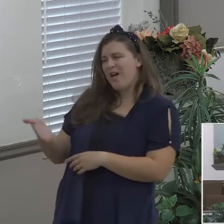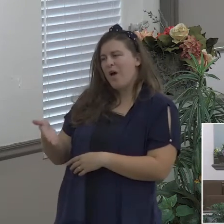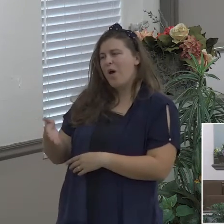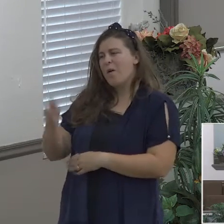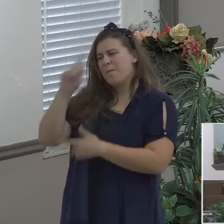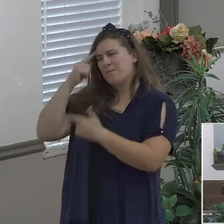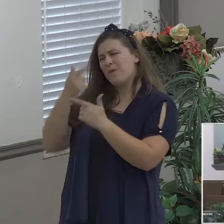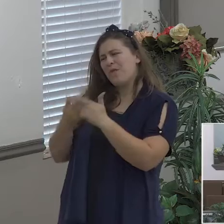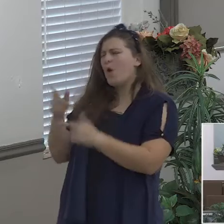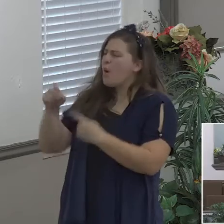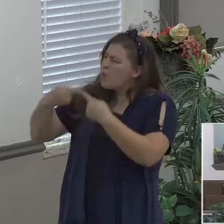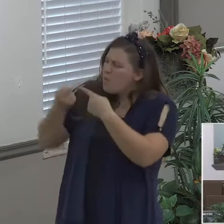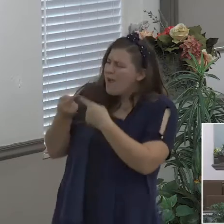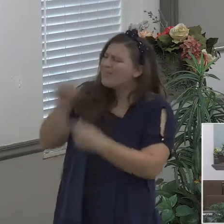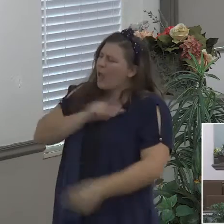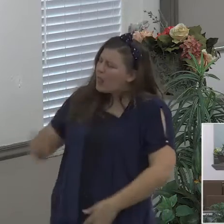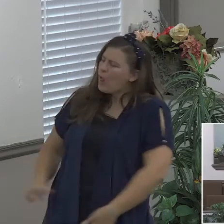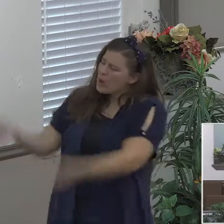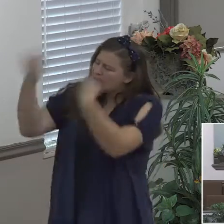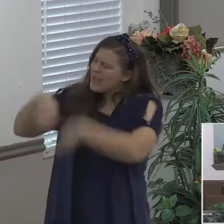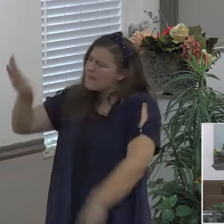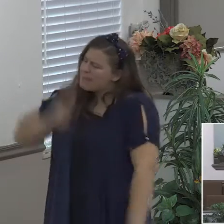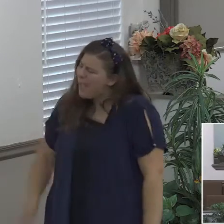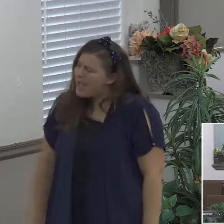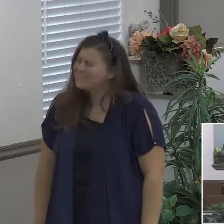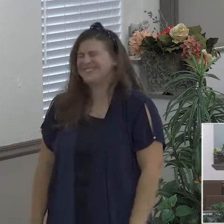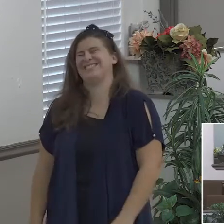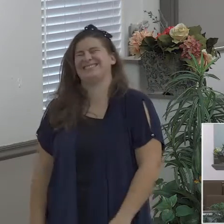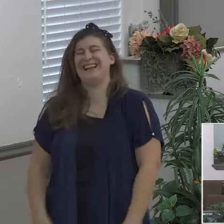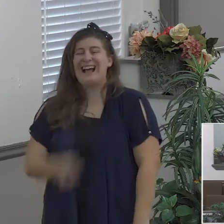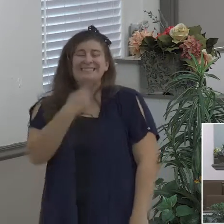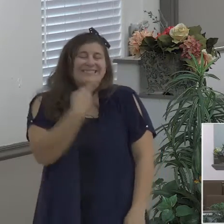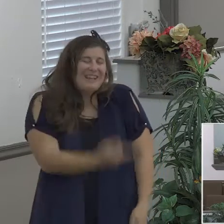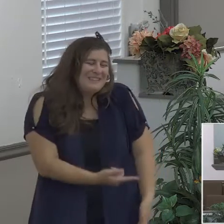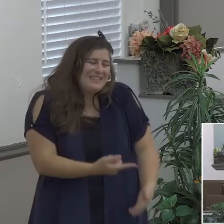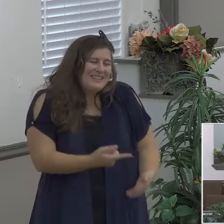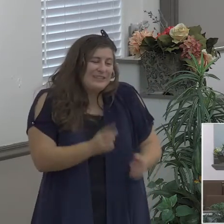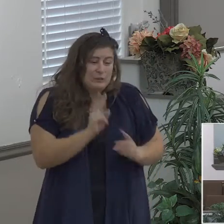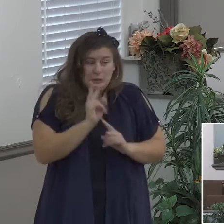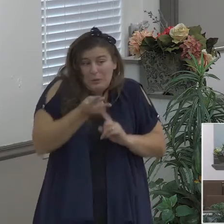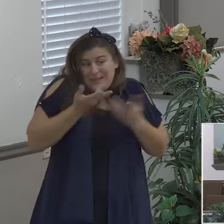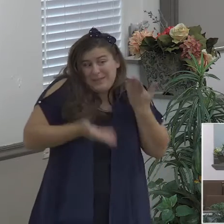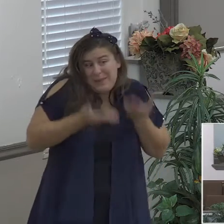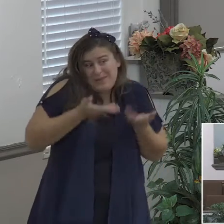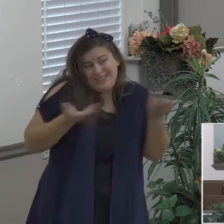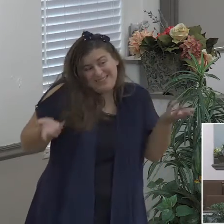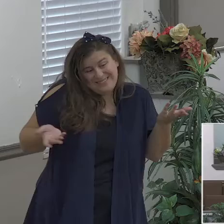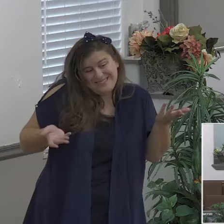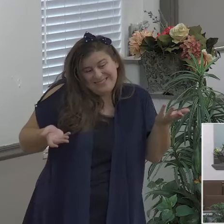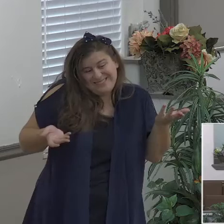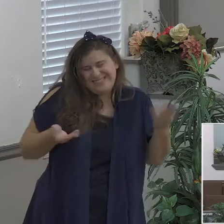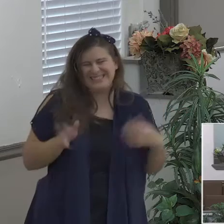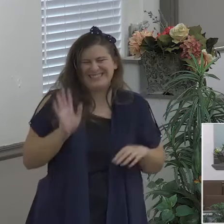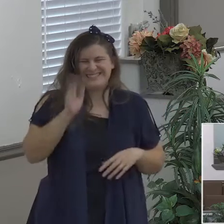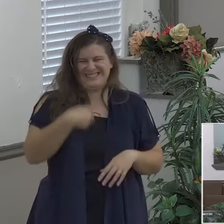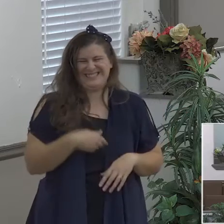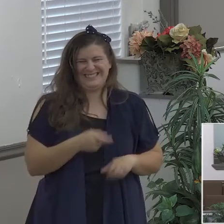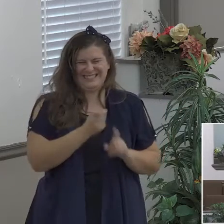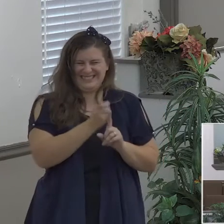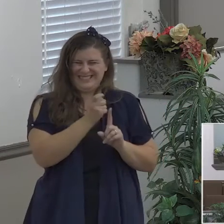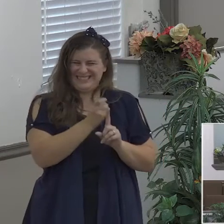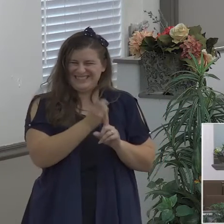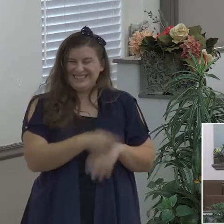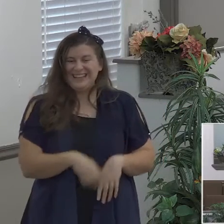I said well in about two minutes you know but the truth of the matter is it could be just I mean it's